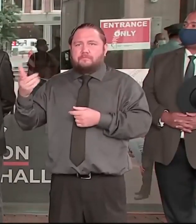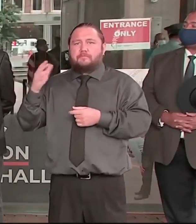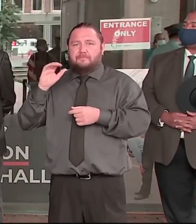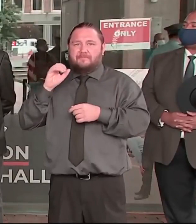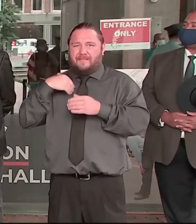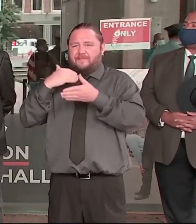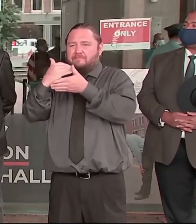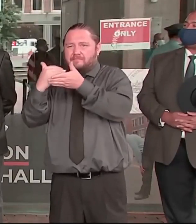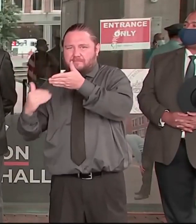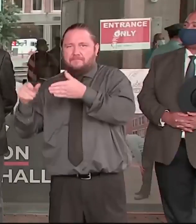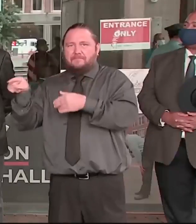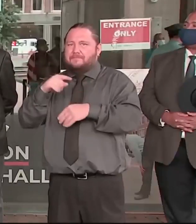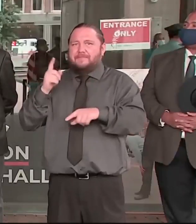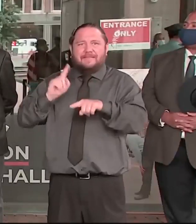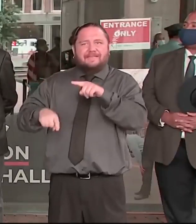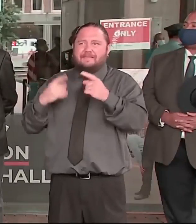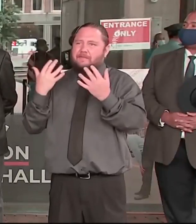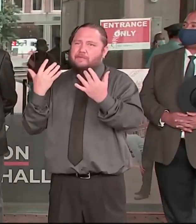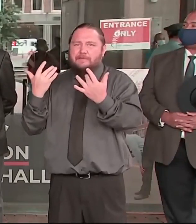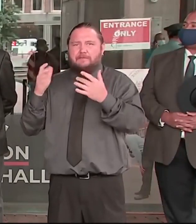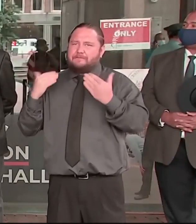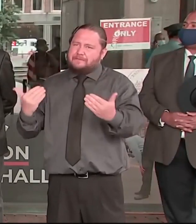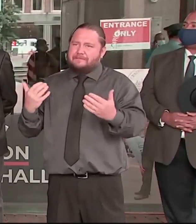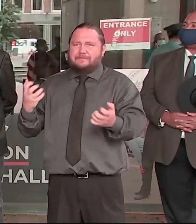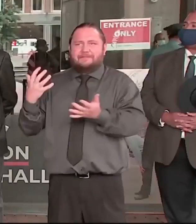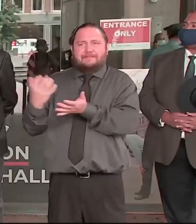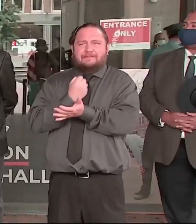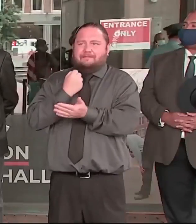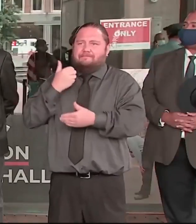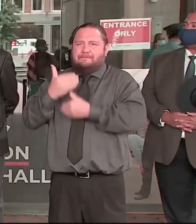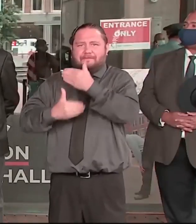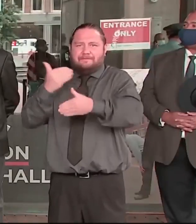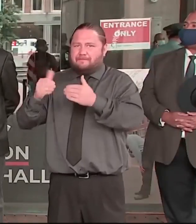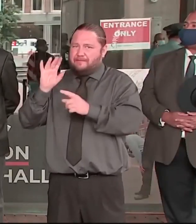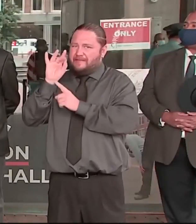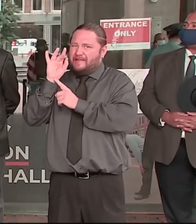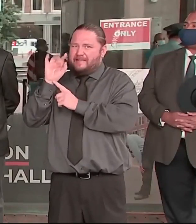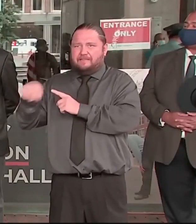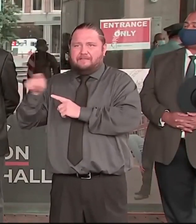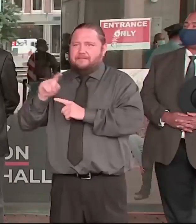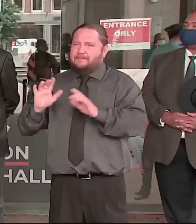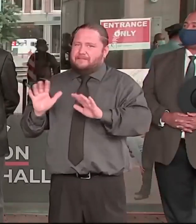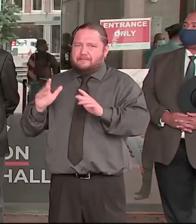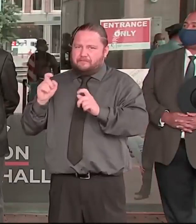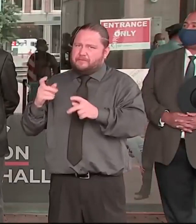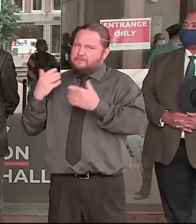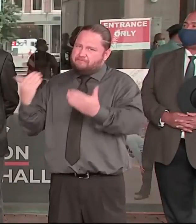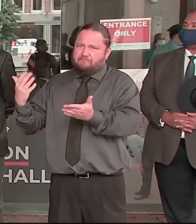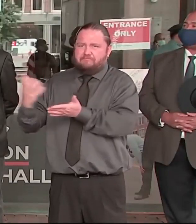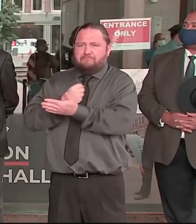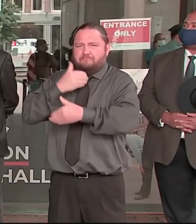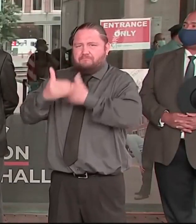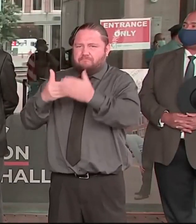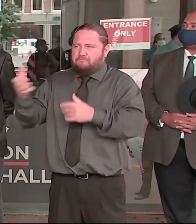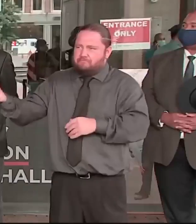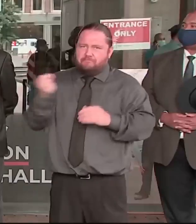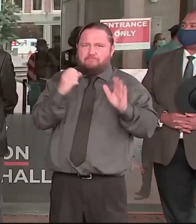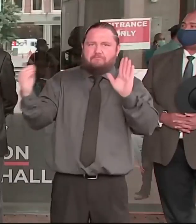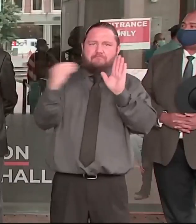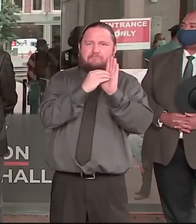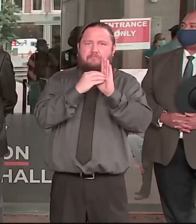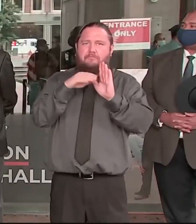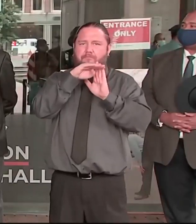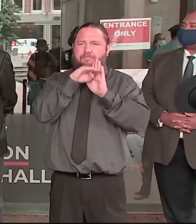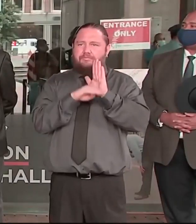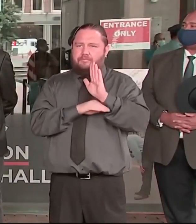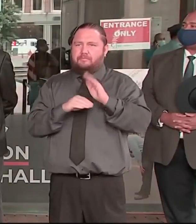and has immediately implemented several reforms that we hadn't previously implemented. These are all use of force policies proven